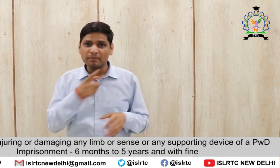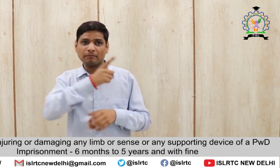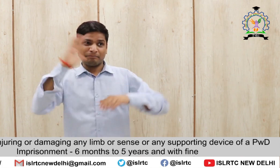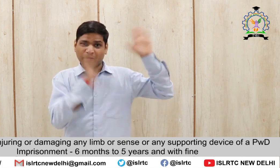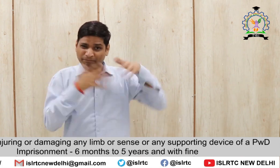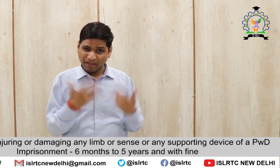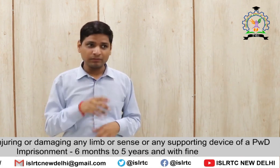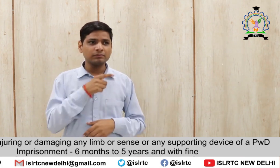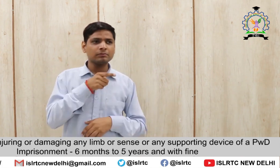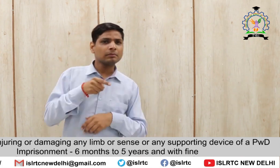PWD